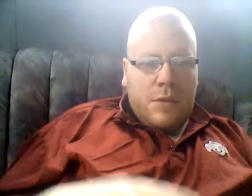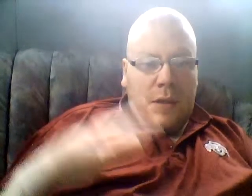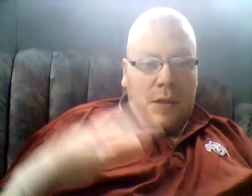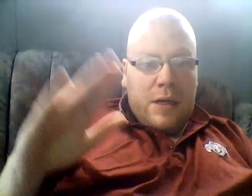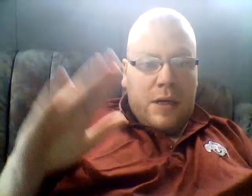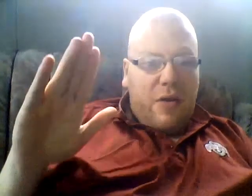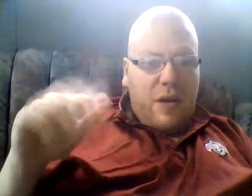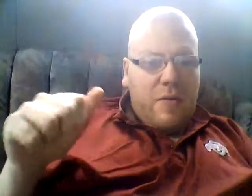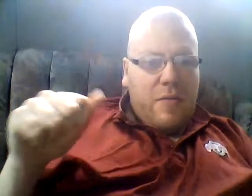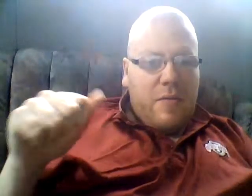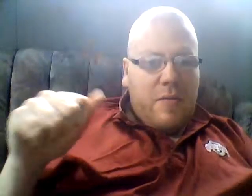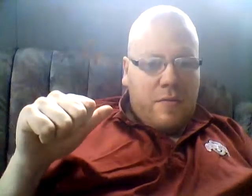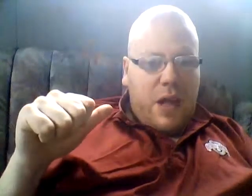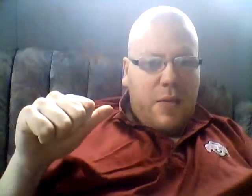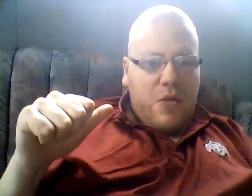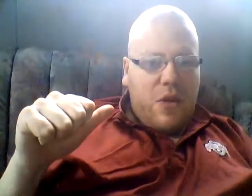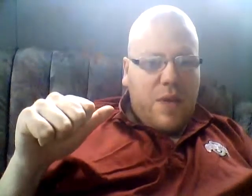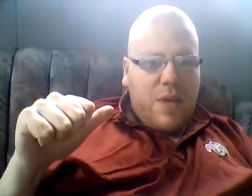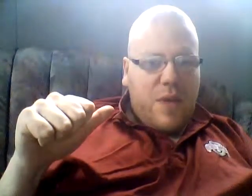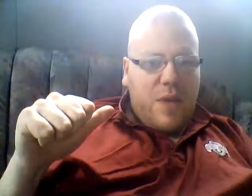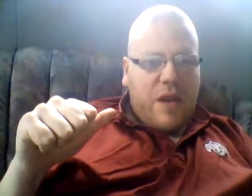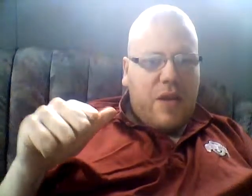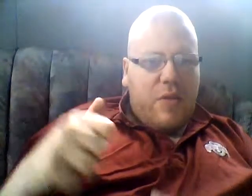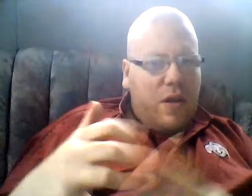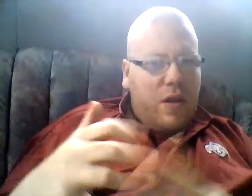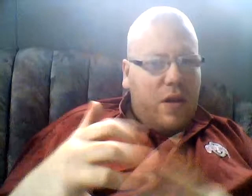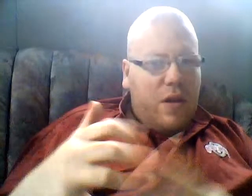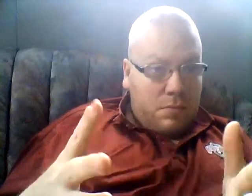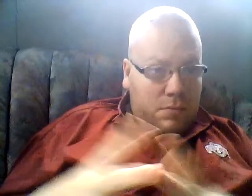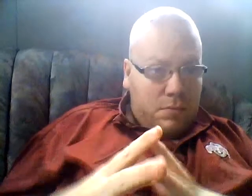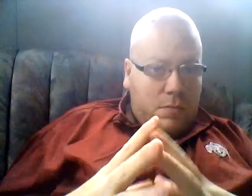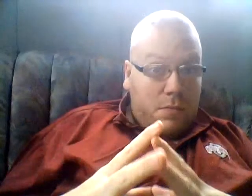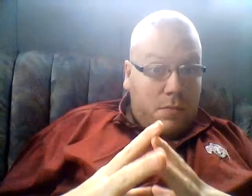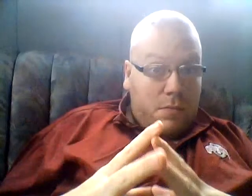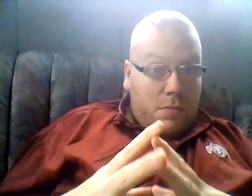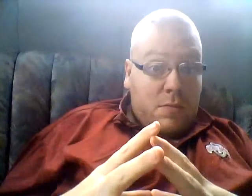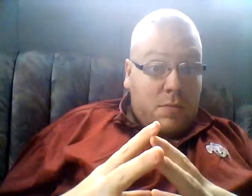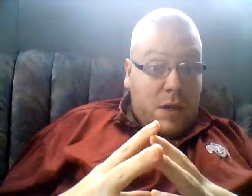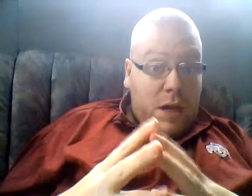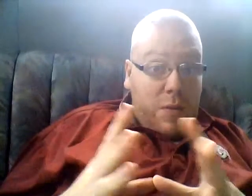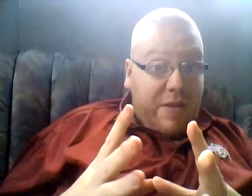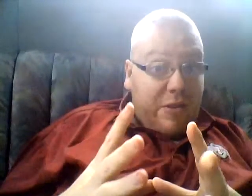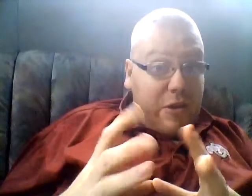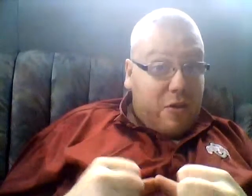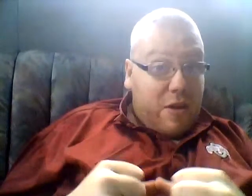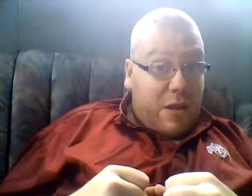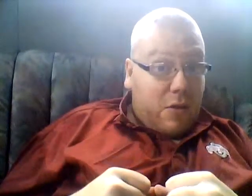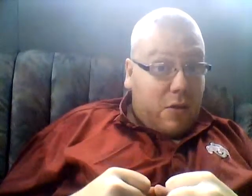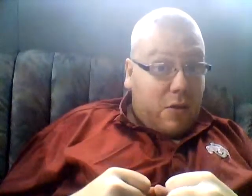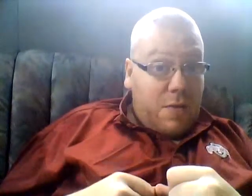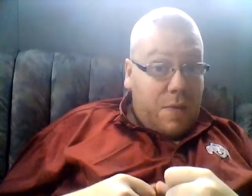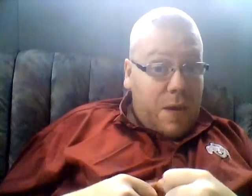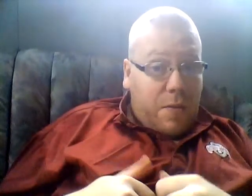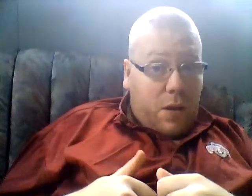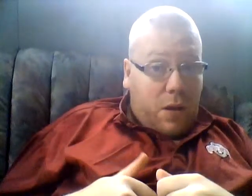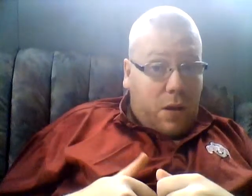Hi everyone, Malibu's Sean Bateman here again and well, I'm going to be serious right now to all you people on